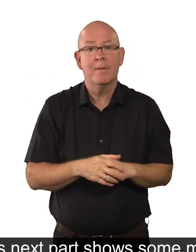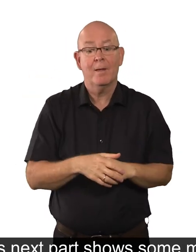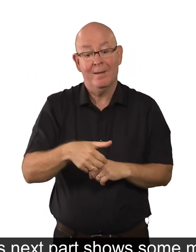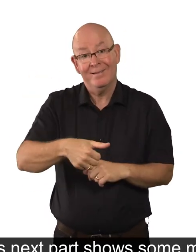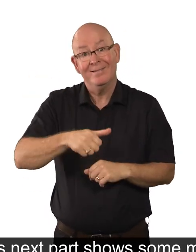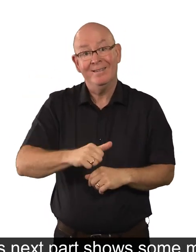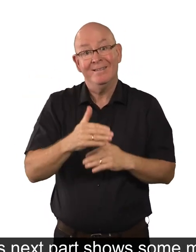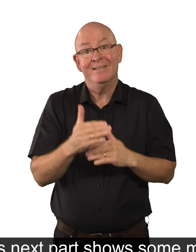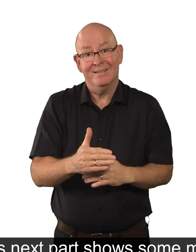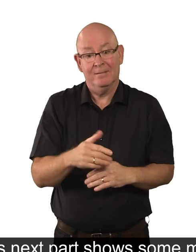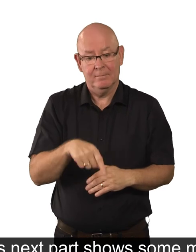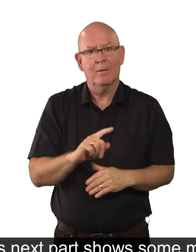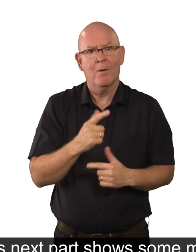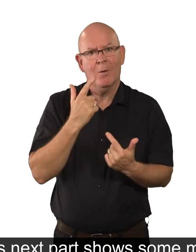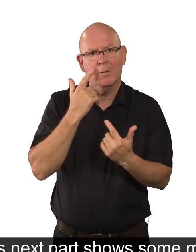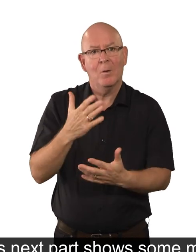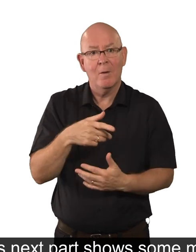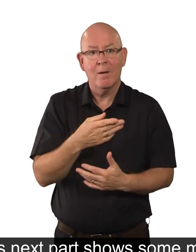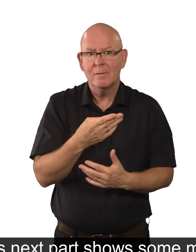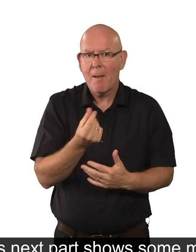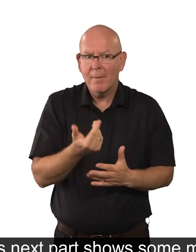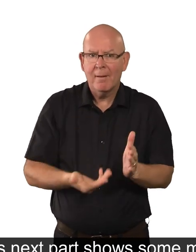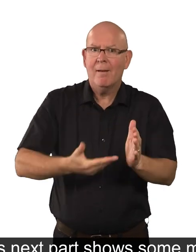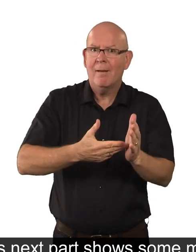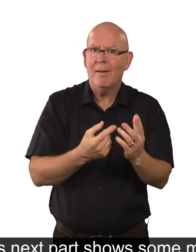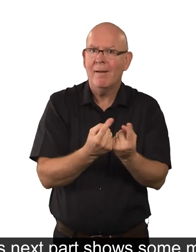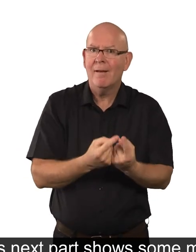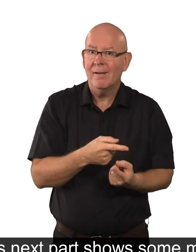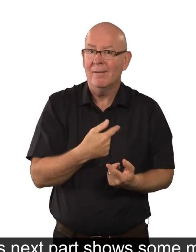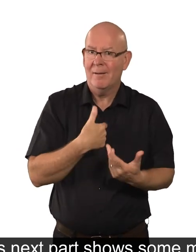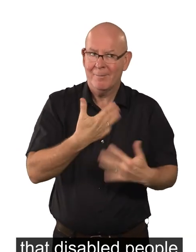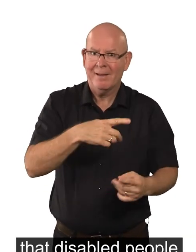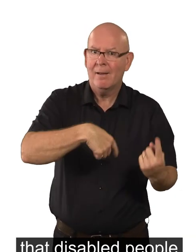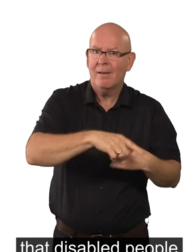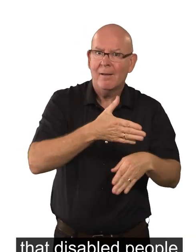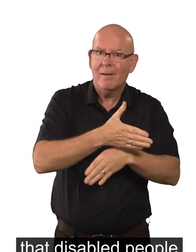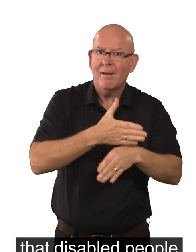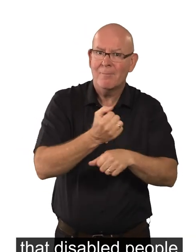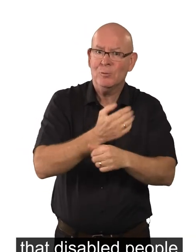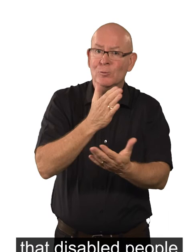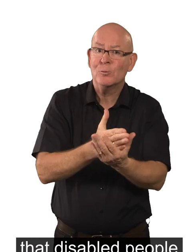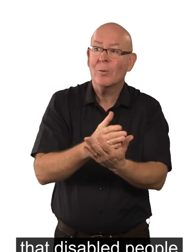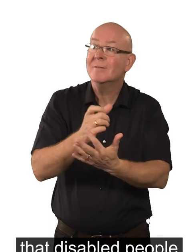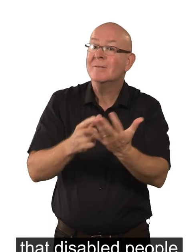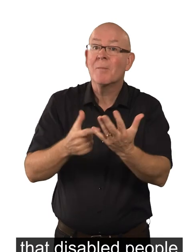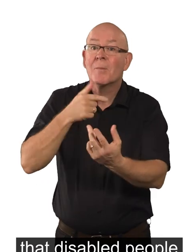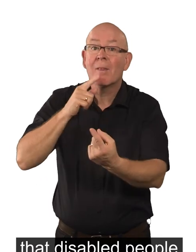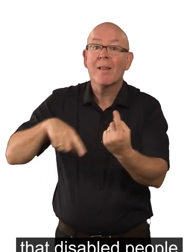This next part shows some more things that we are doing to make sure that disabled people are being treated